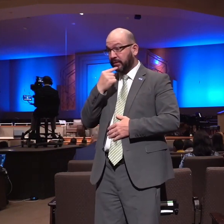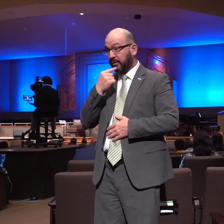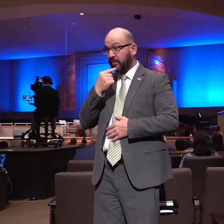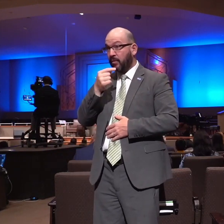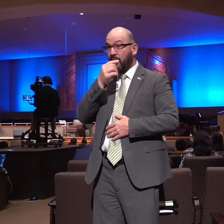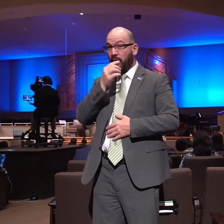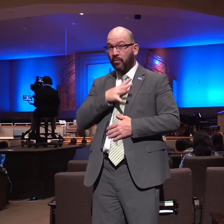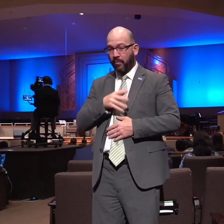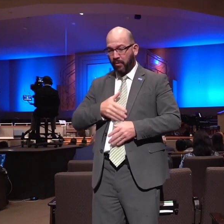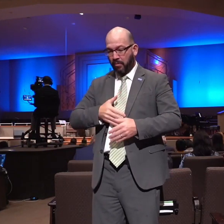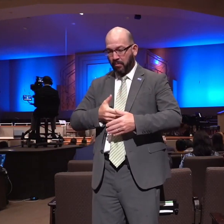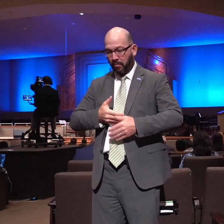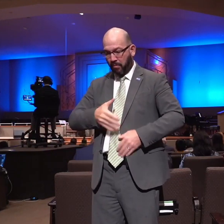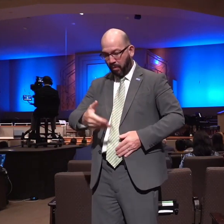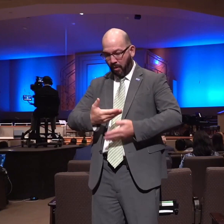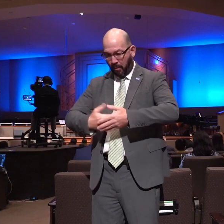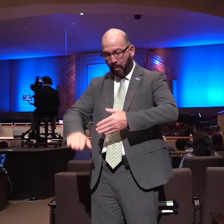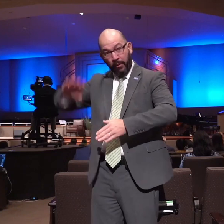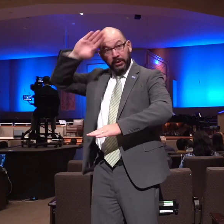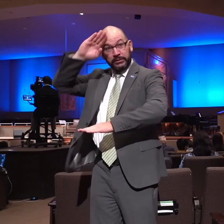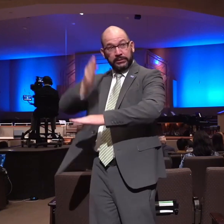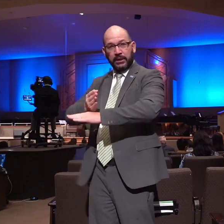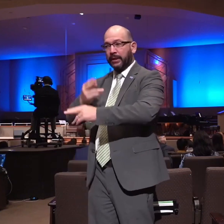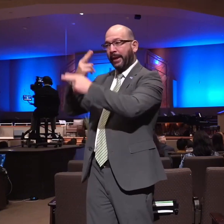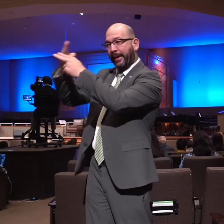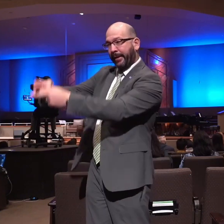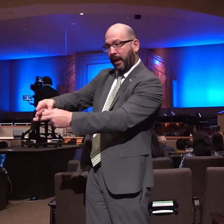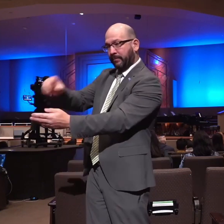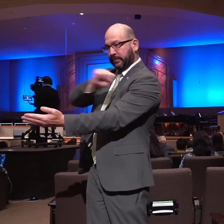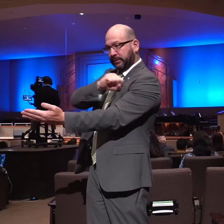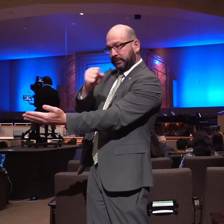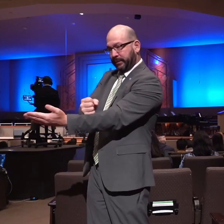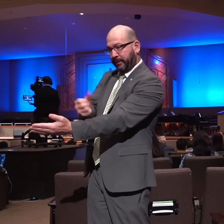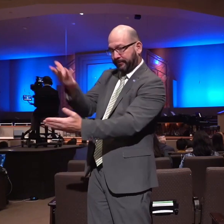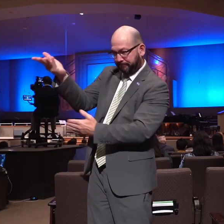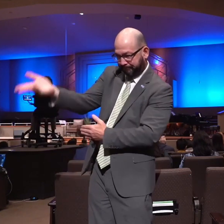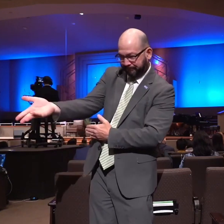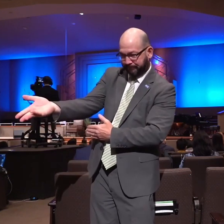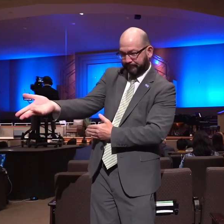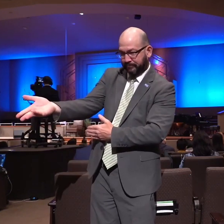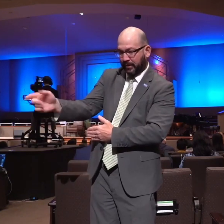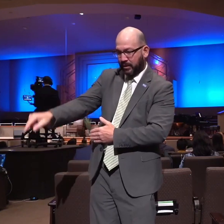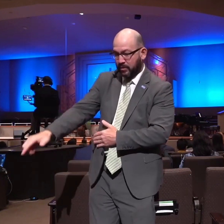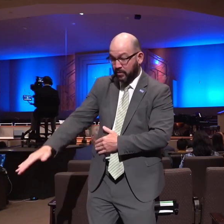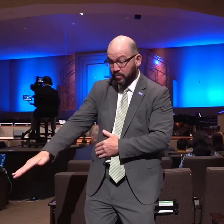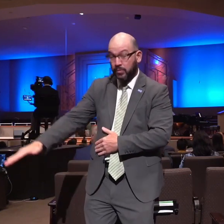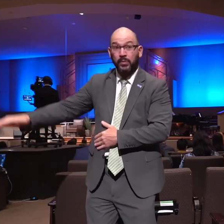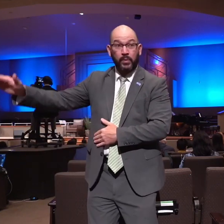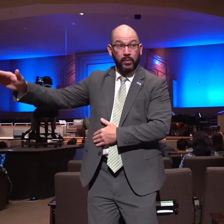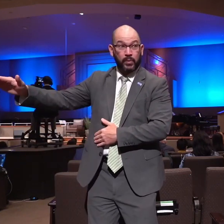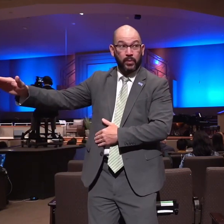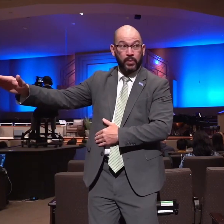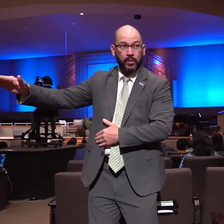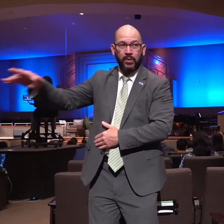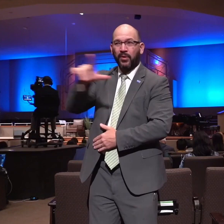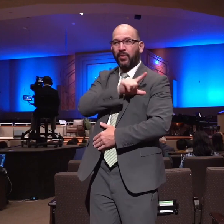a son and called his name Samson and the child grew and the Lord blessed him